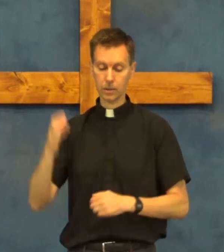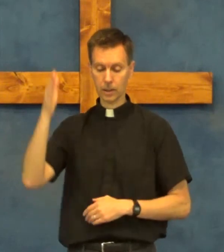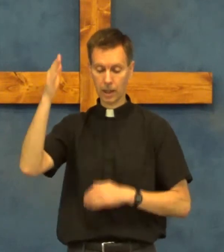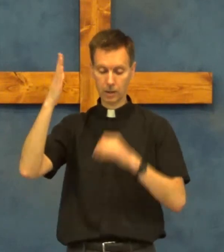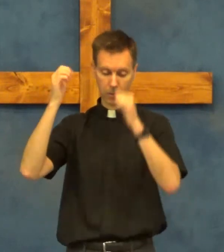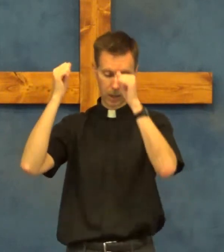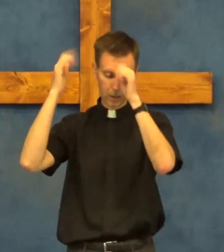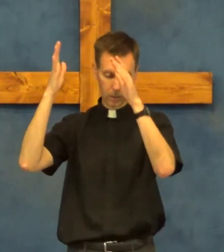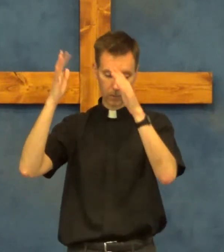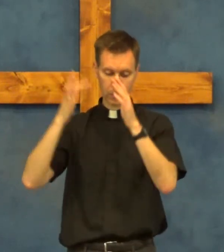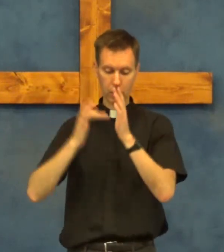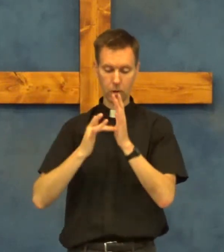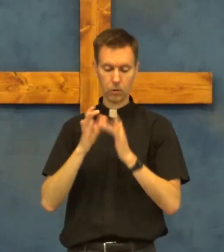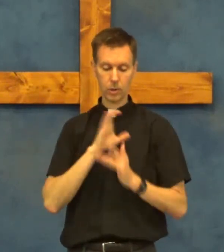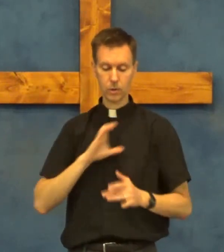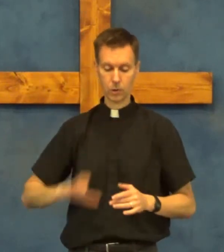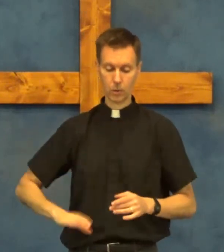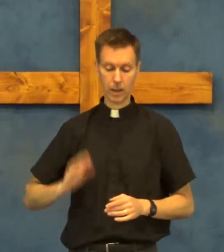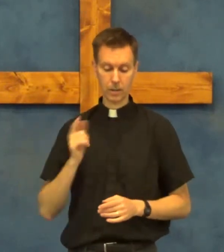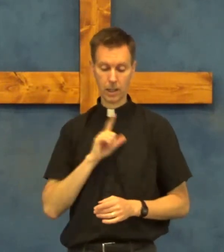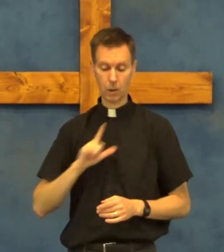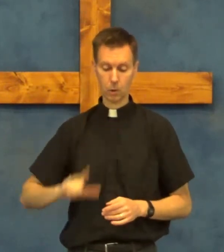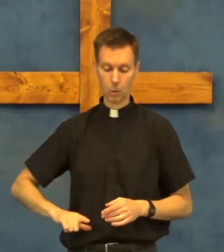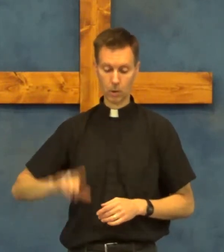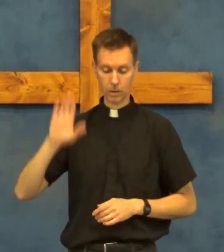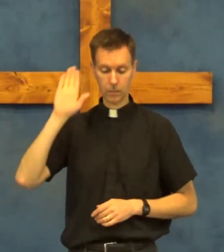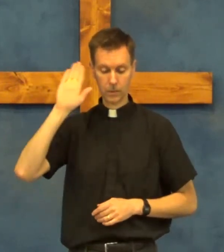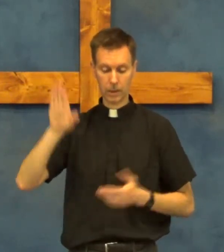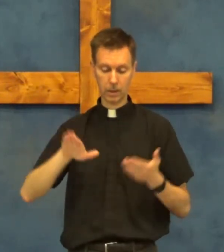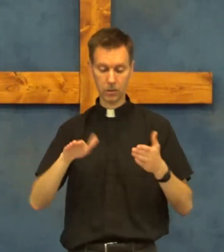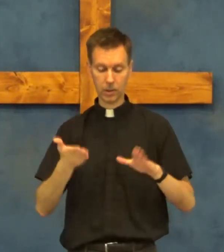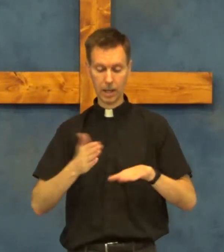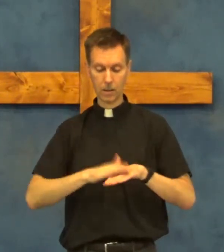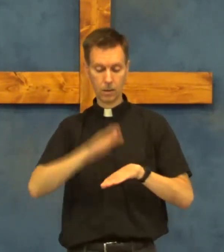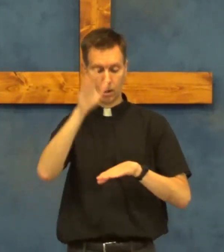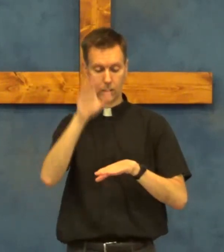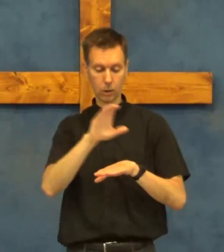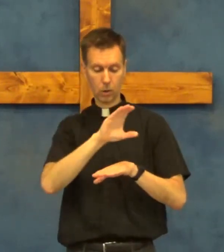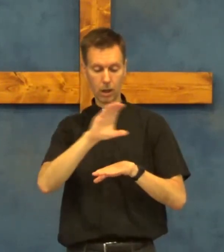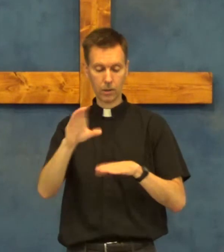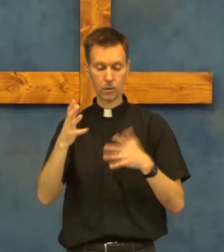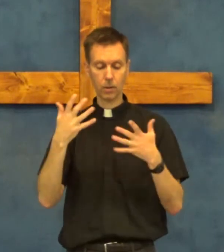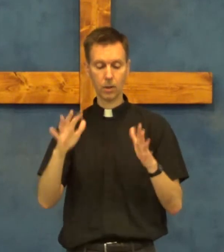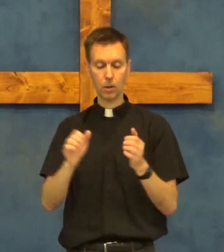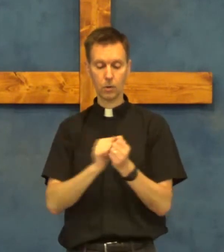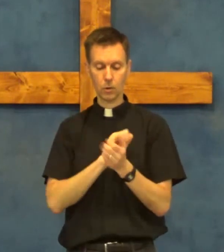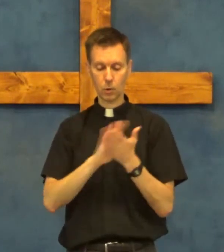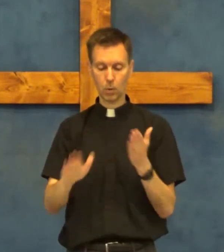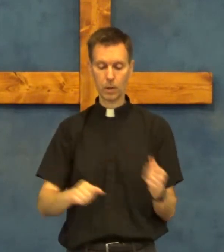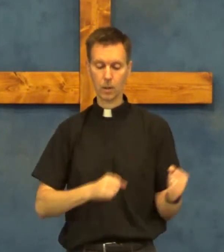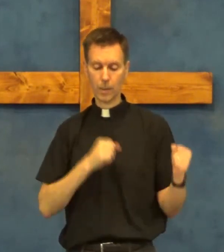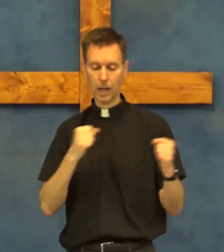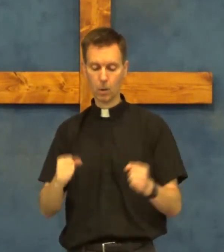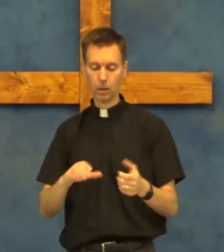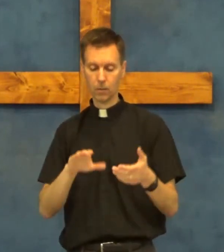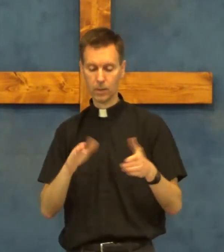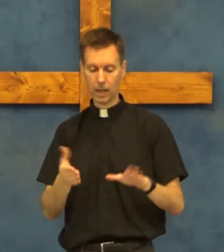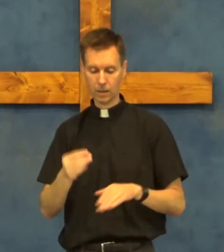God the Father Jesus Christ our Lord in his death on the cross destroy the power of death